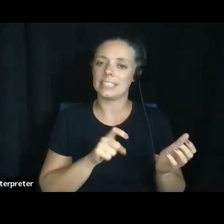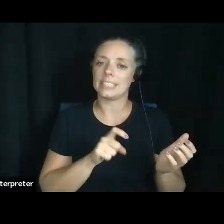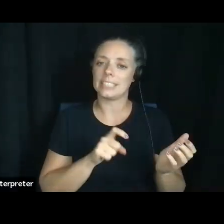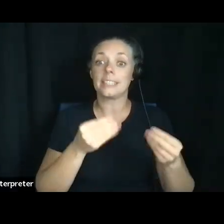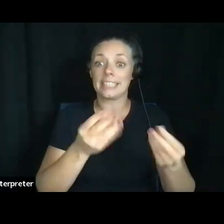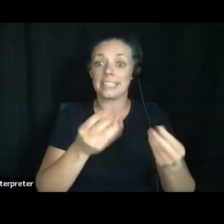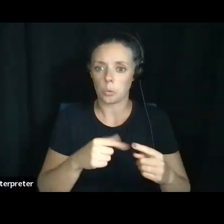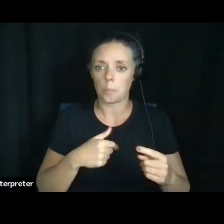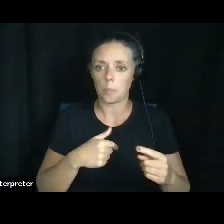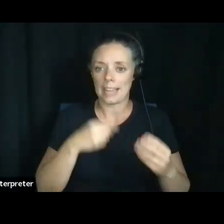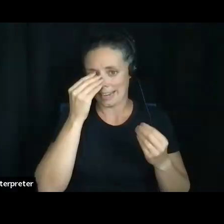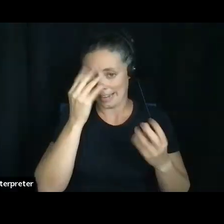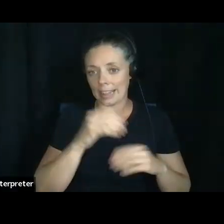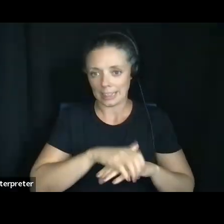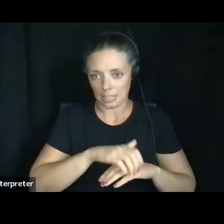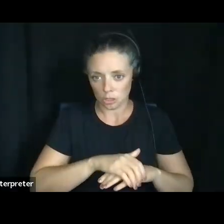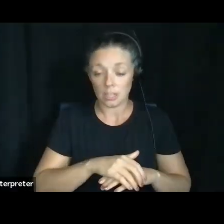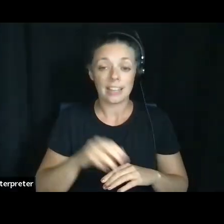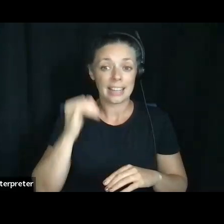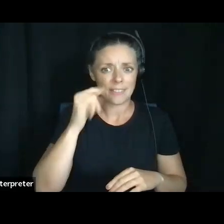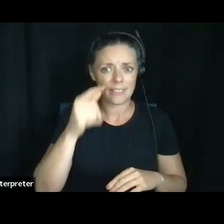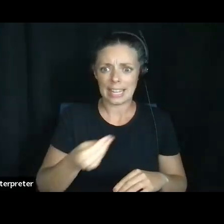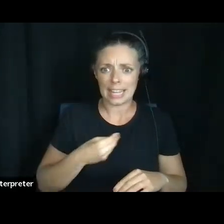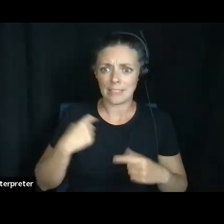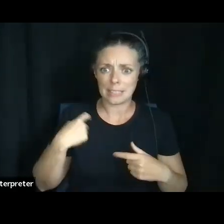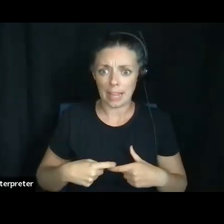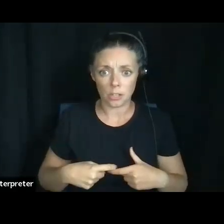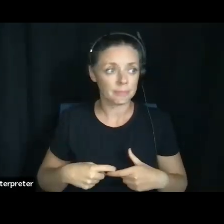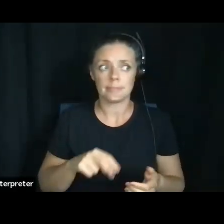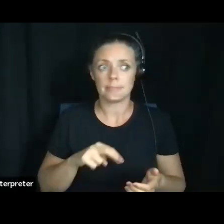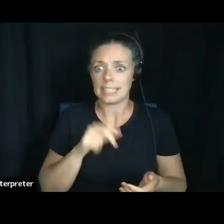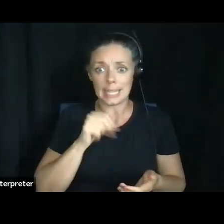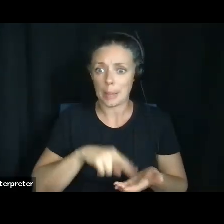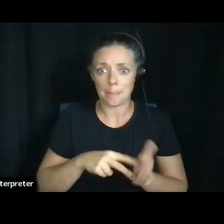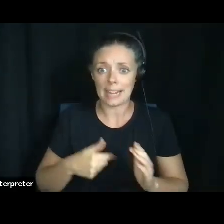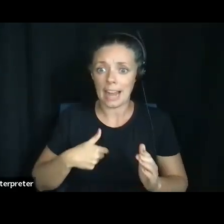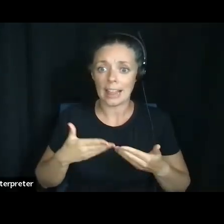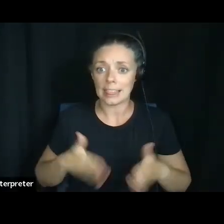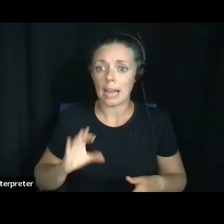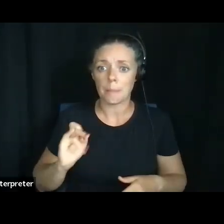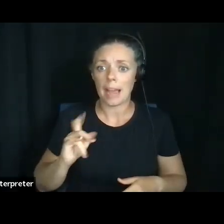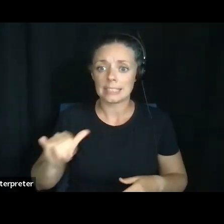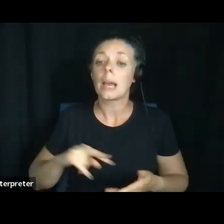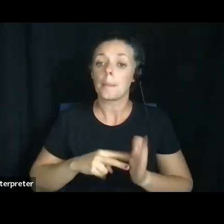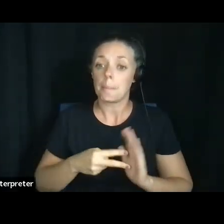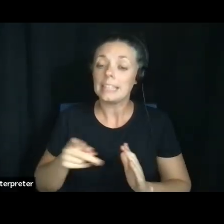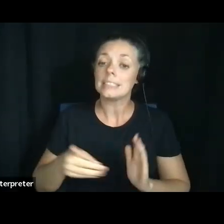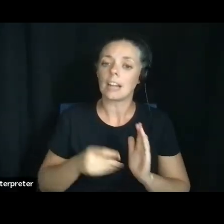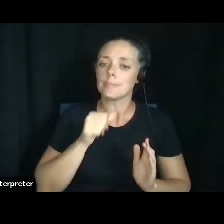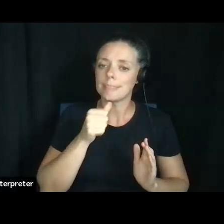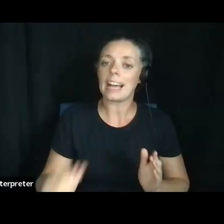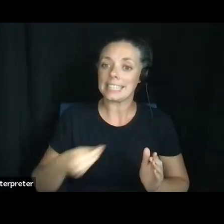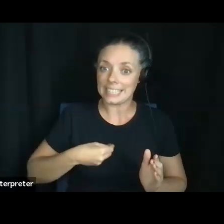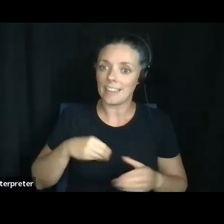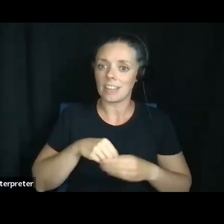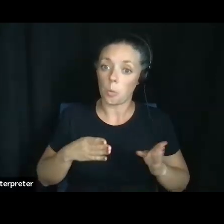it to me in Spanish, it doesn't mean I lack capacity because I don't understand him. It's that the doctor has not given it to me, given the information to me in